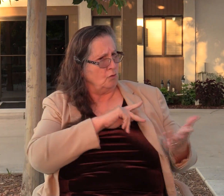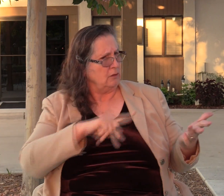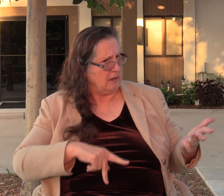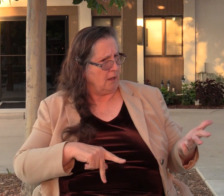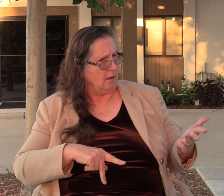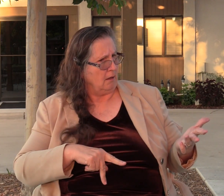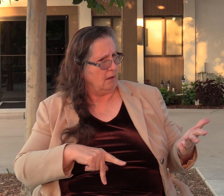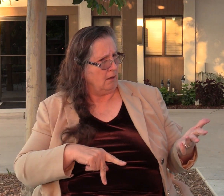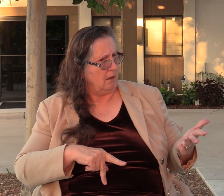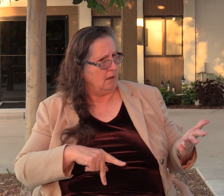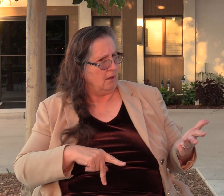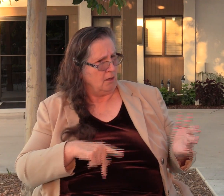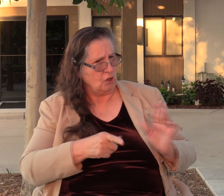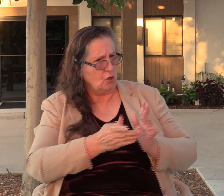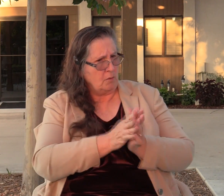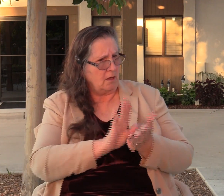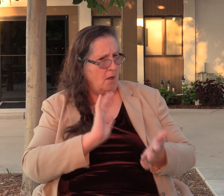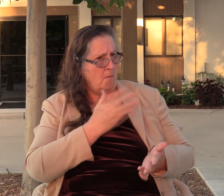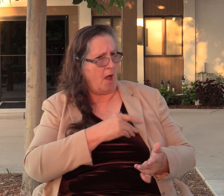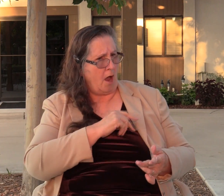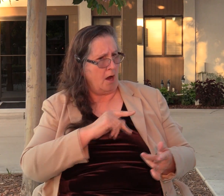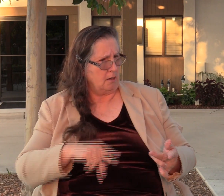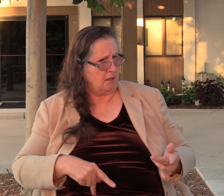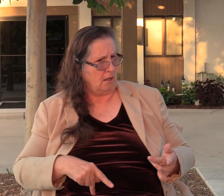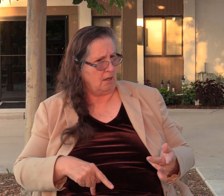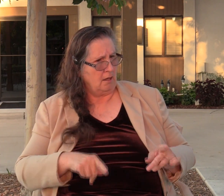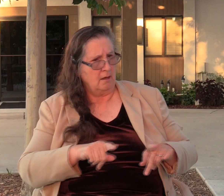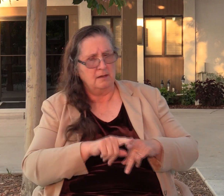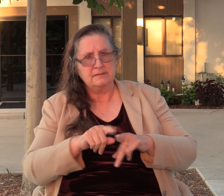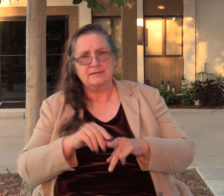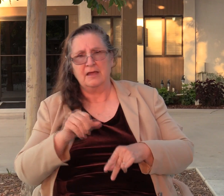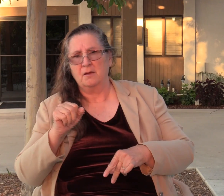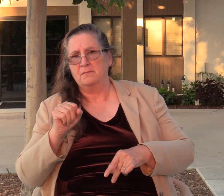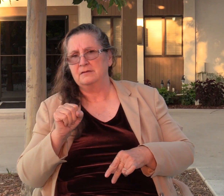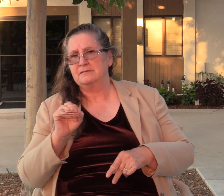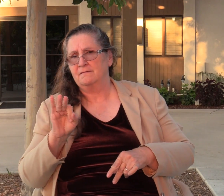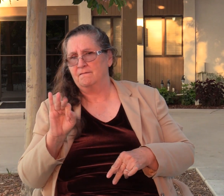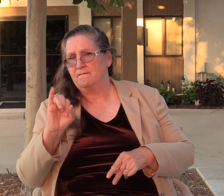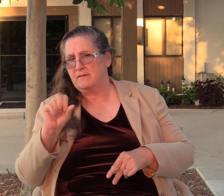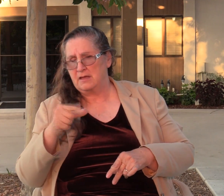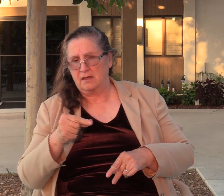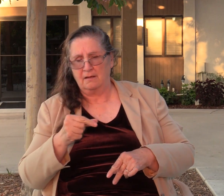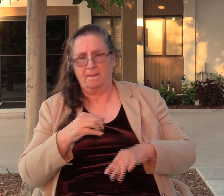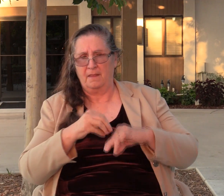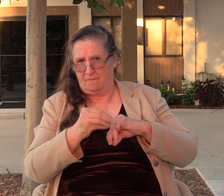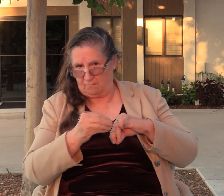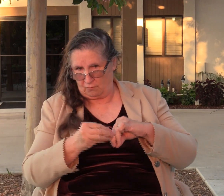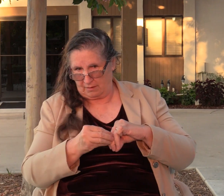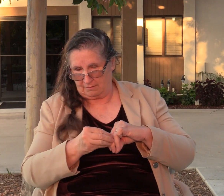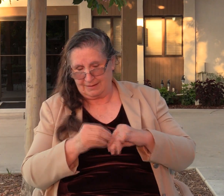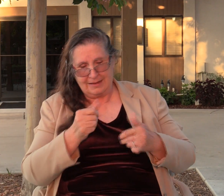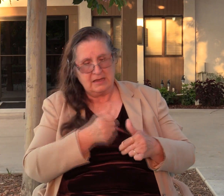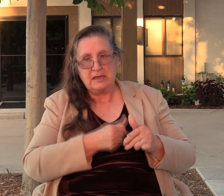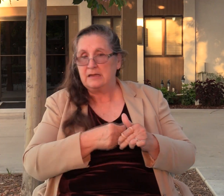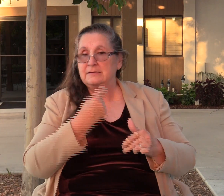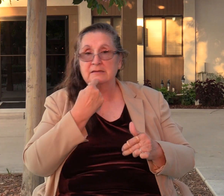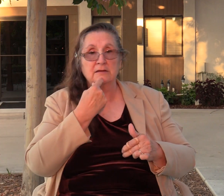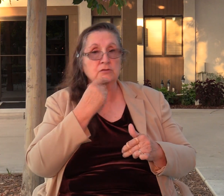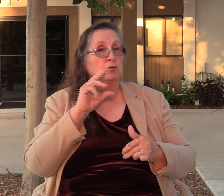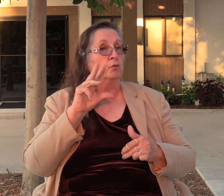To be their king. The same with the fig tree and the vine. They go to each one. And each one says, No, I